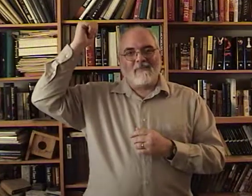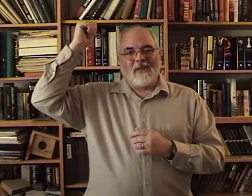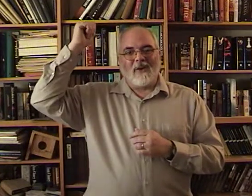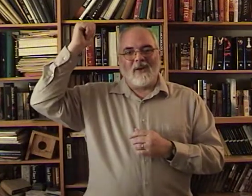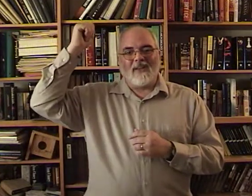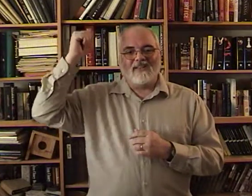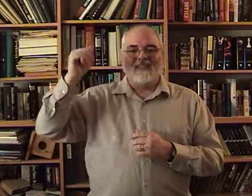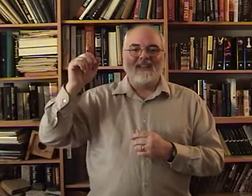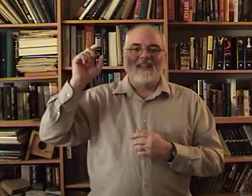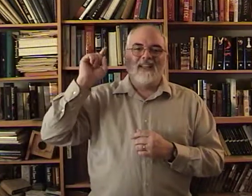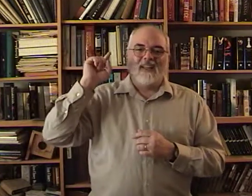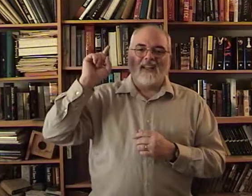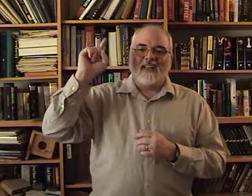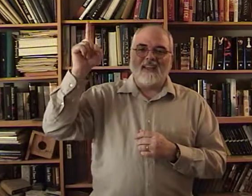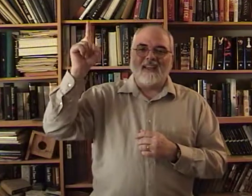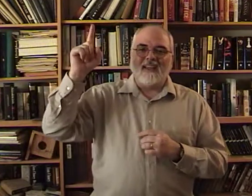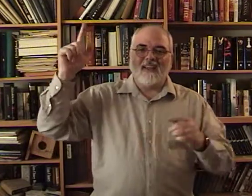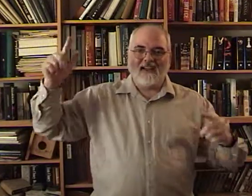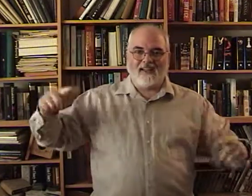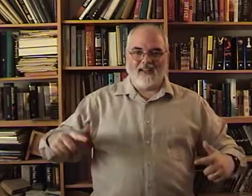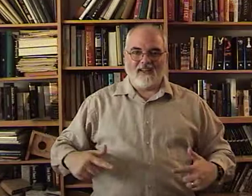Because. He. Lives.